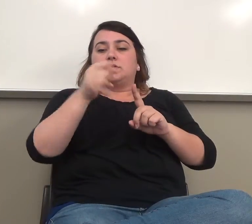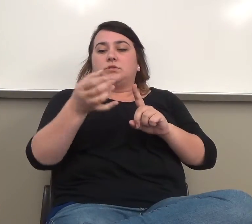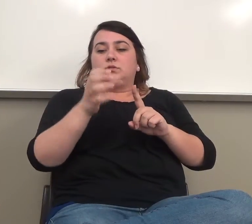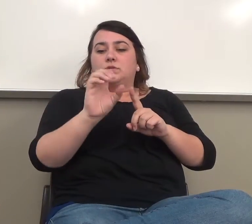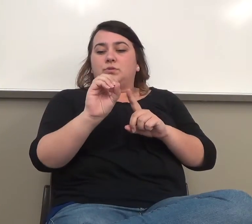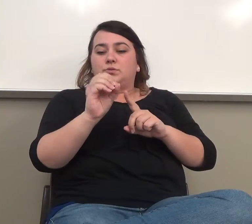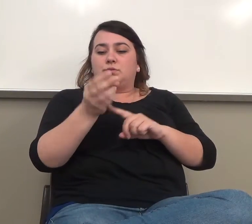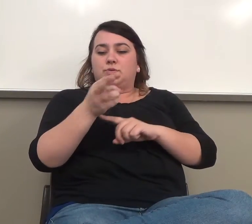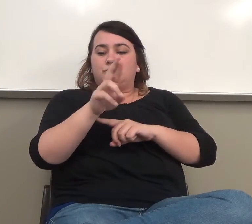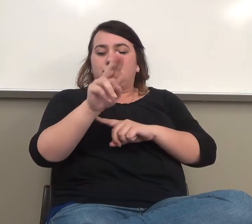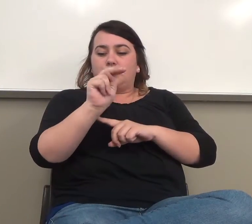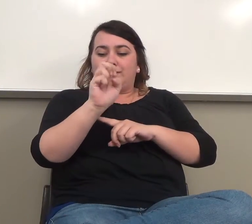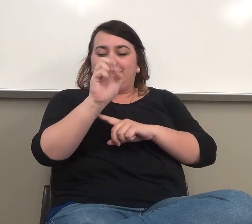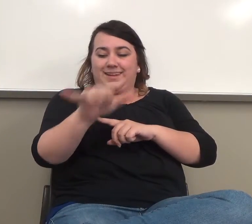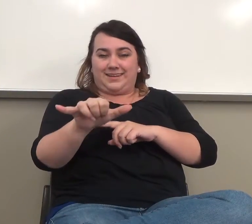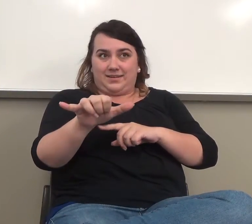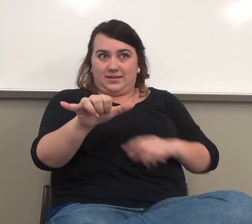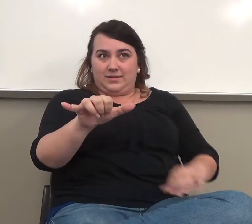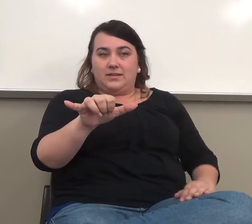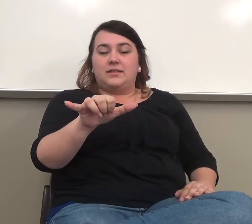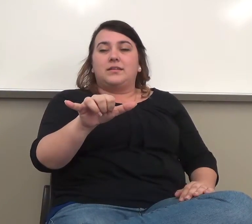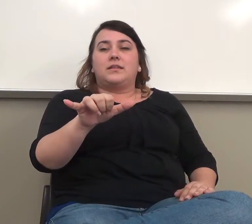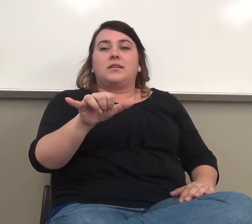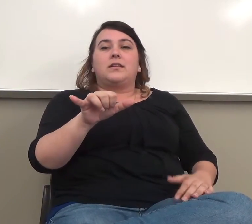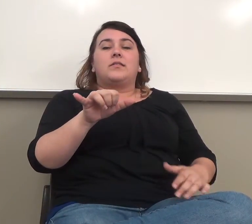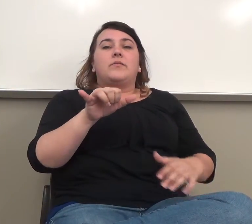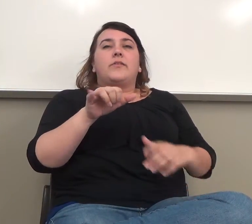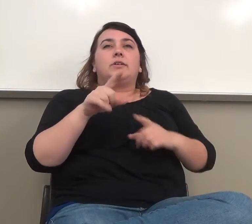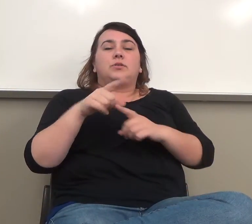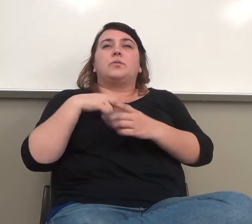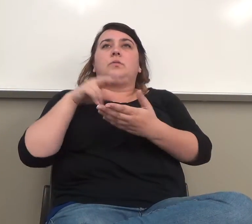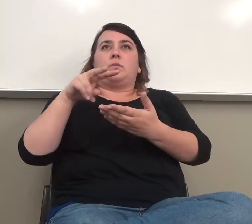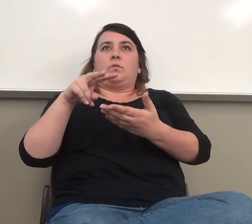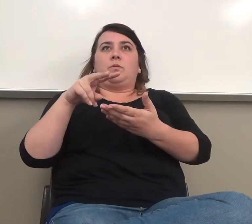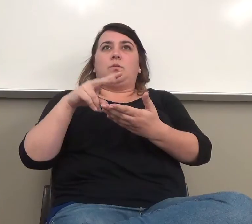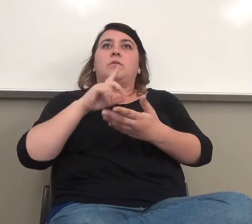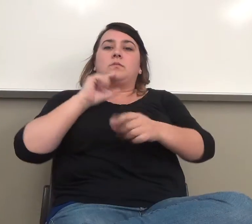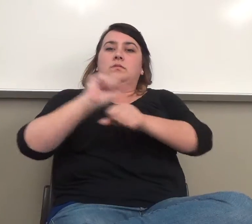your journey to MPC, and you wrote a literal answer.